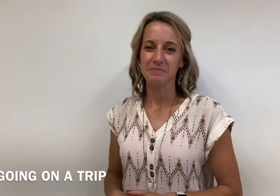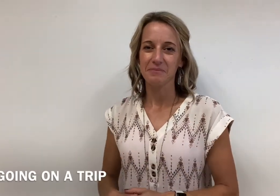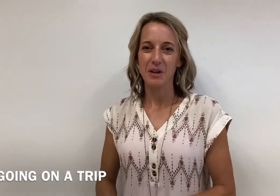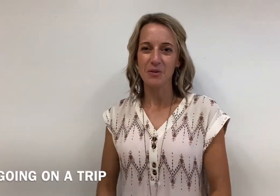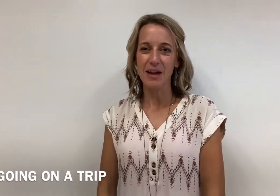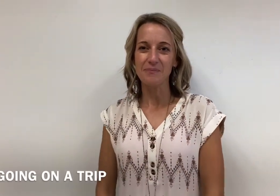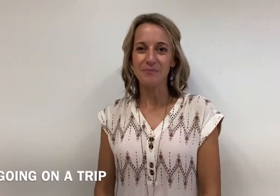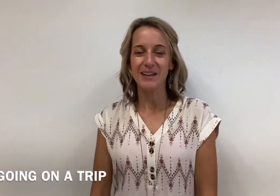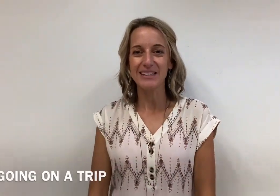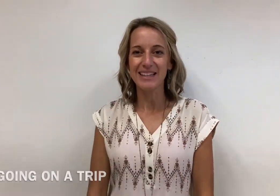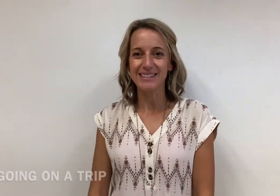Okay, that's it.